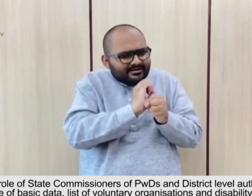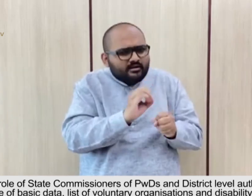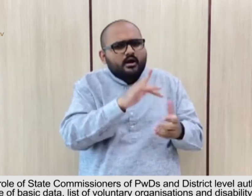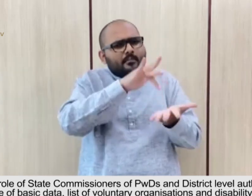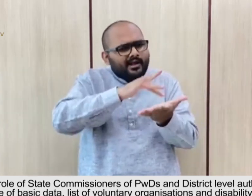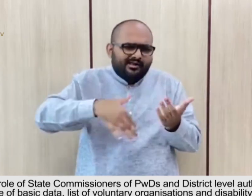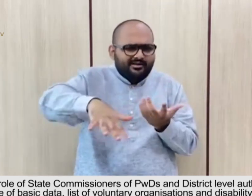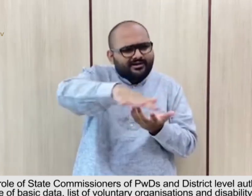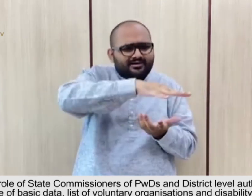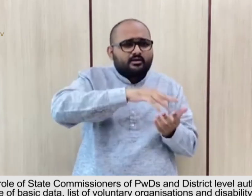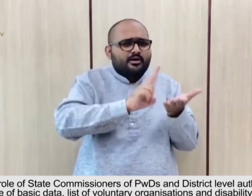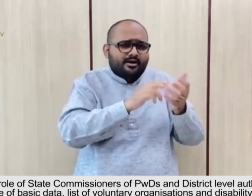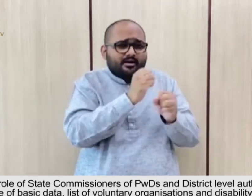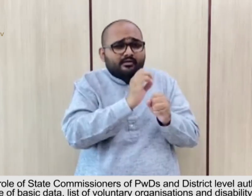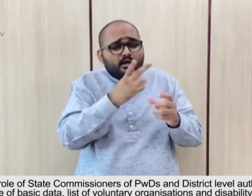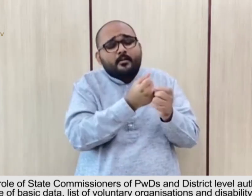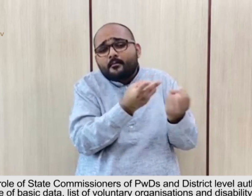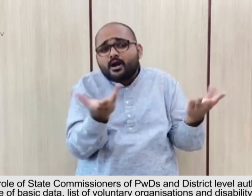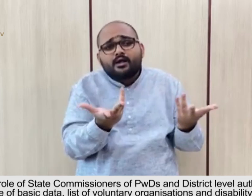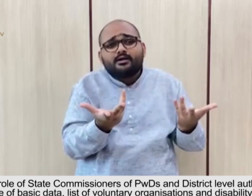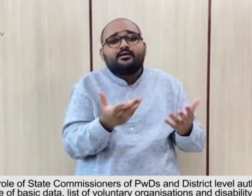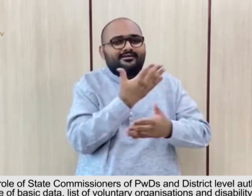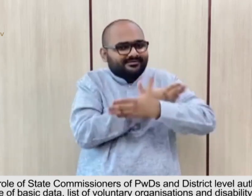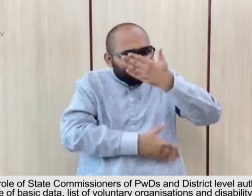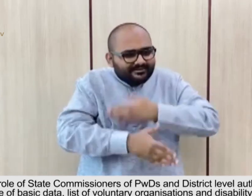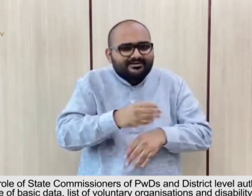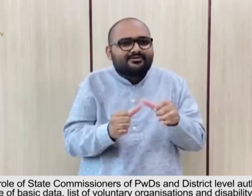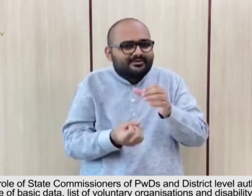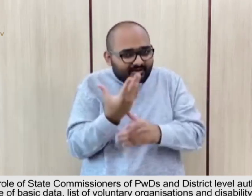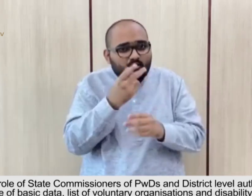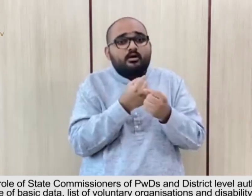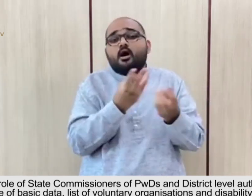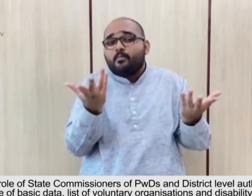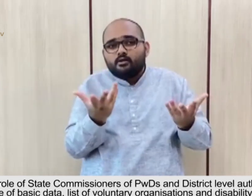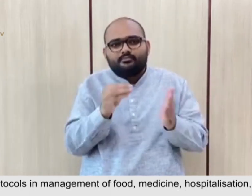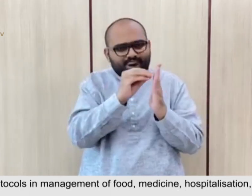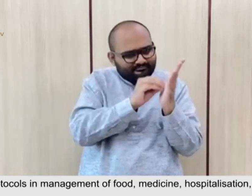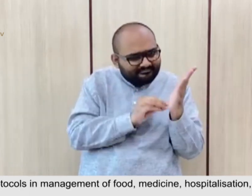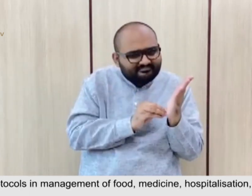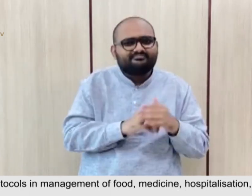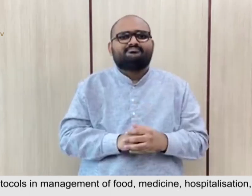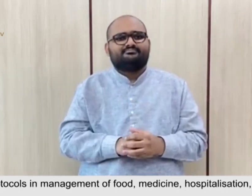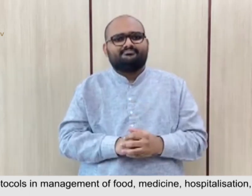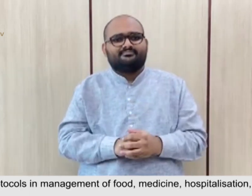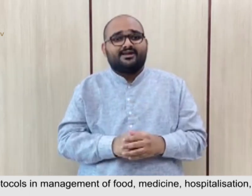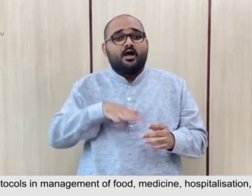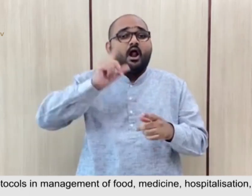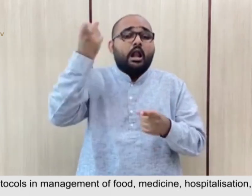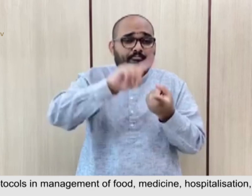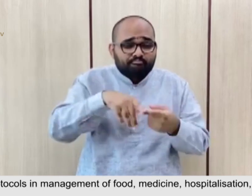4. of voluntary organizations and disability associations, 5. Protocols in